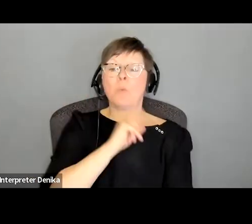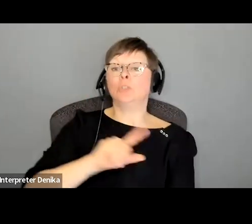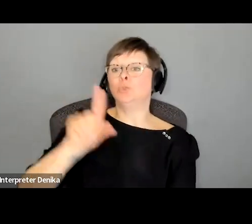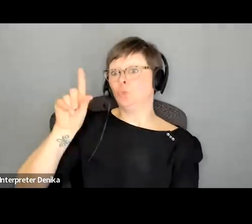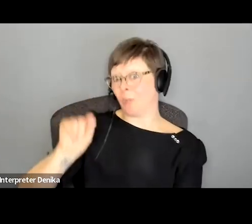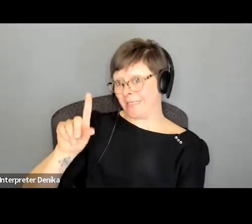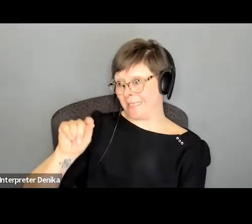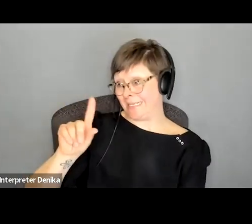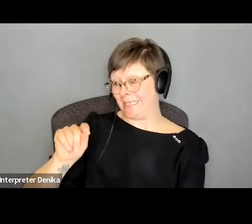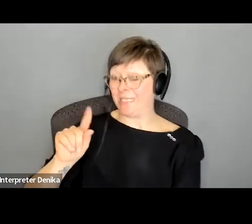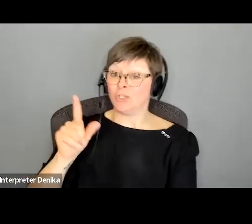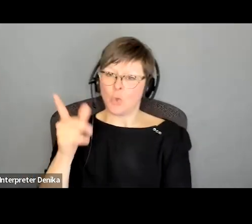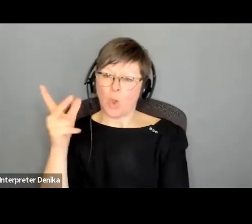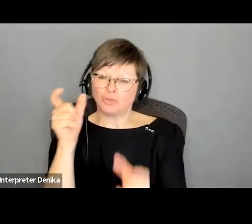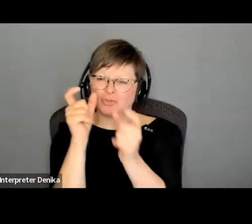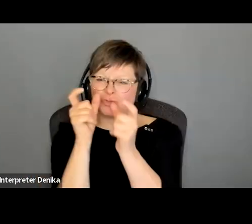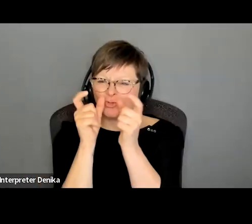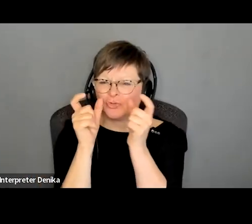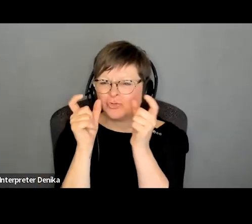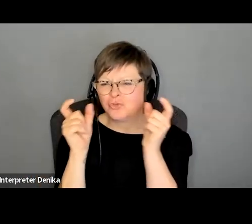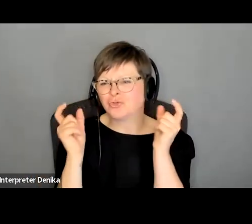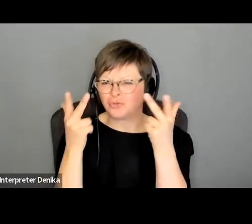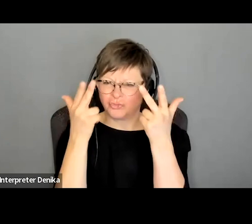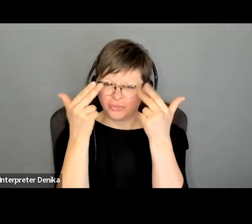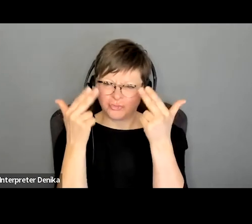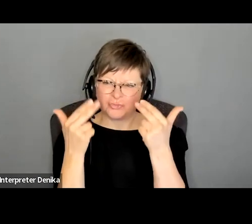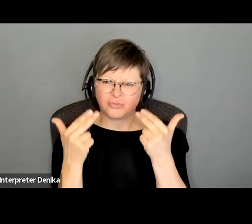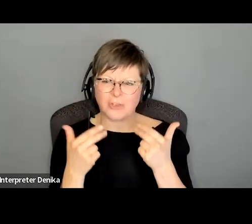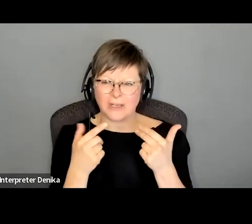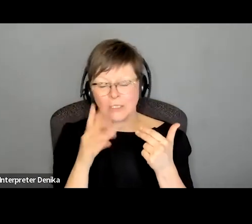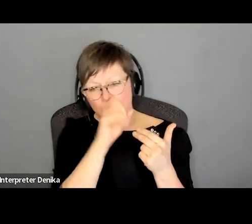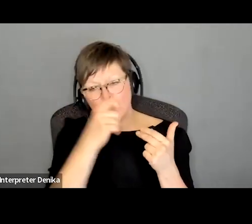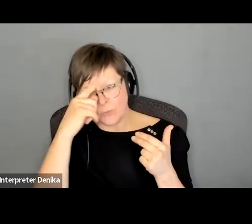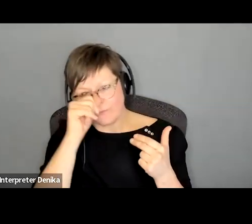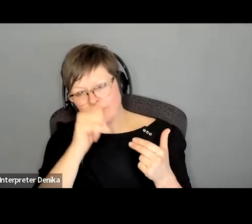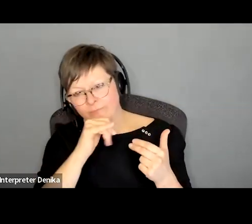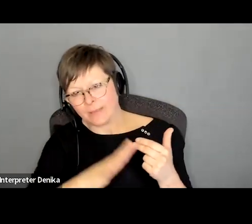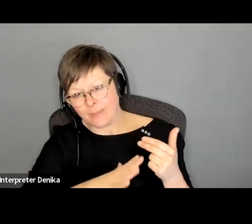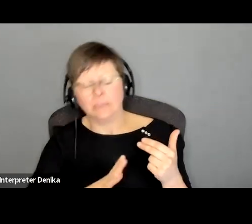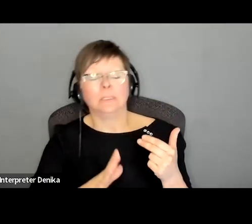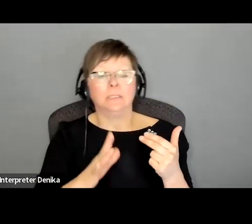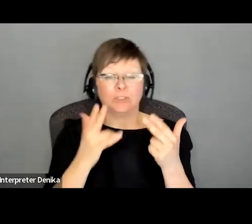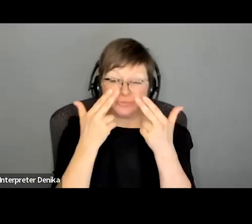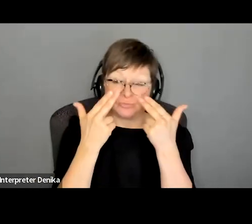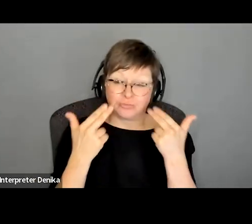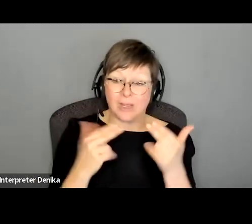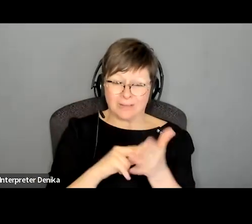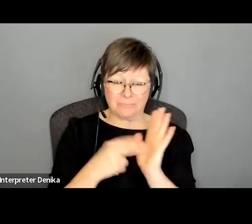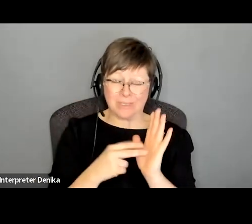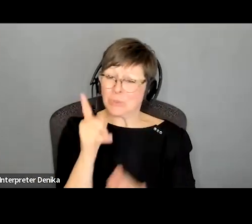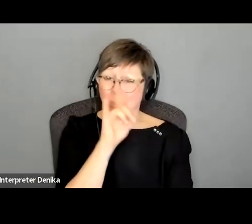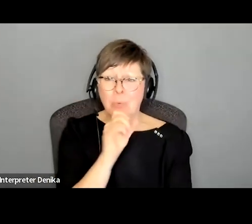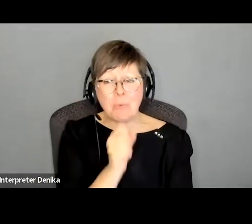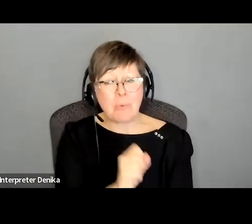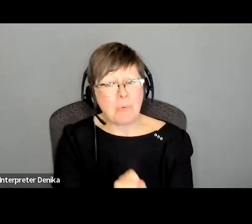lots of makeup you know i'm assuming this is for a female um it can really aid you and also it it doesn't look natural